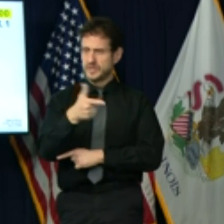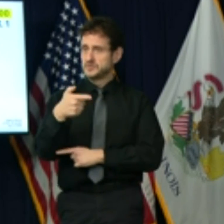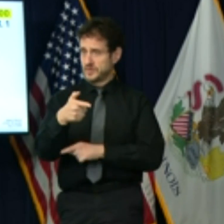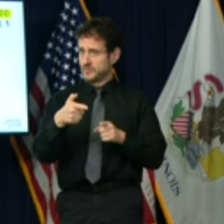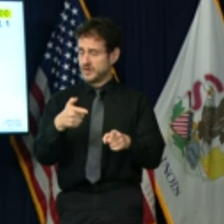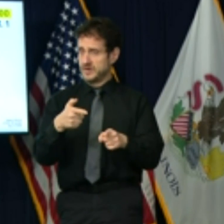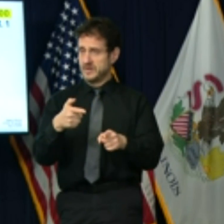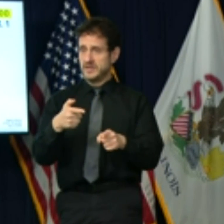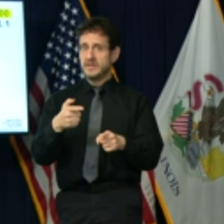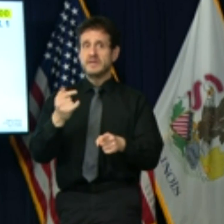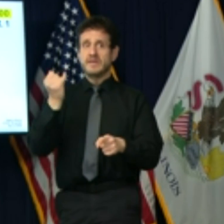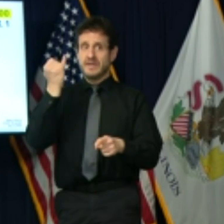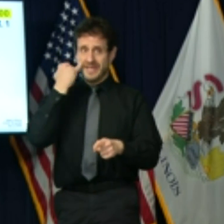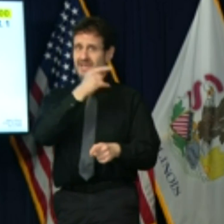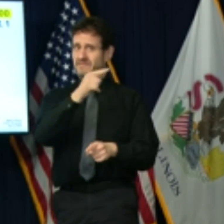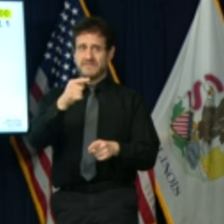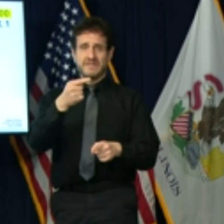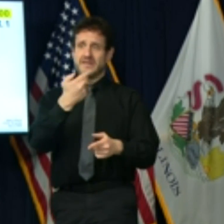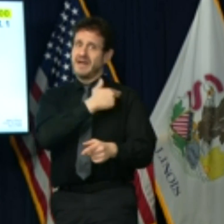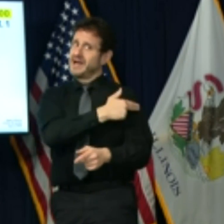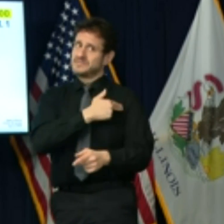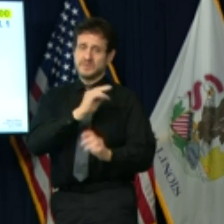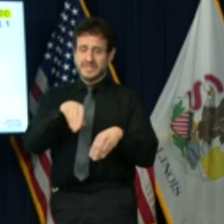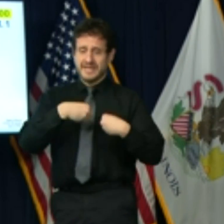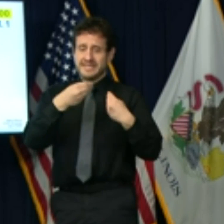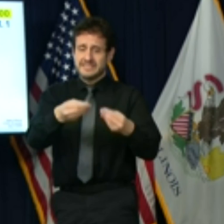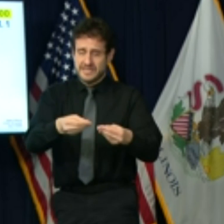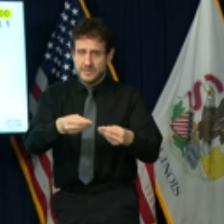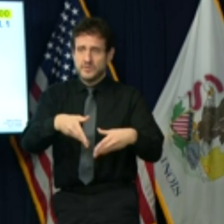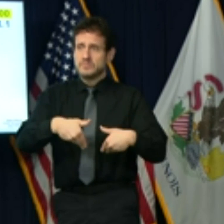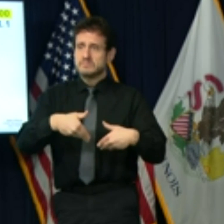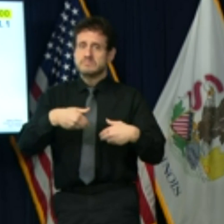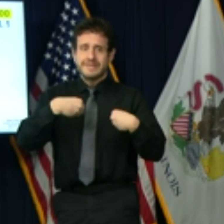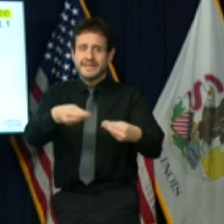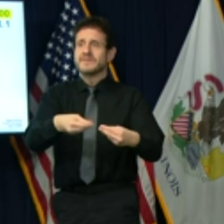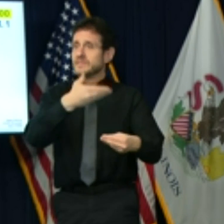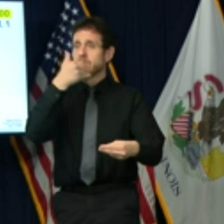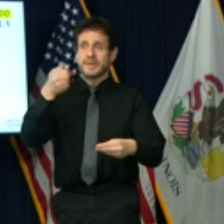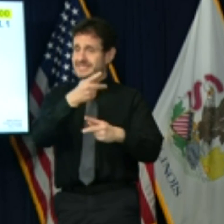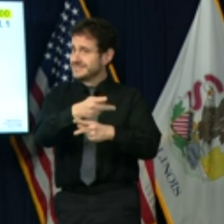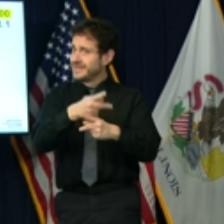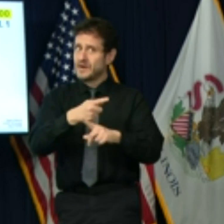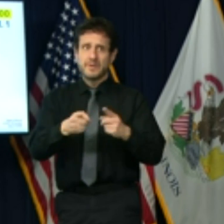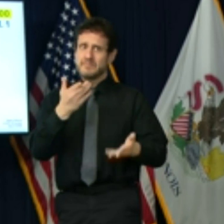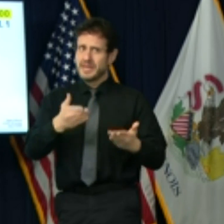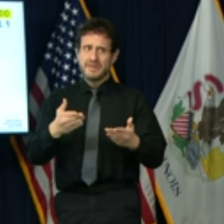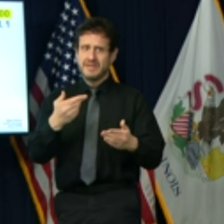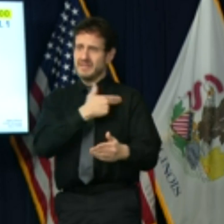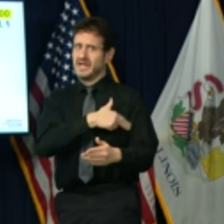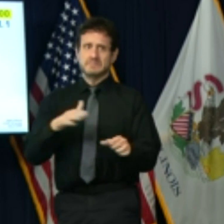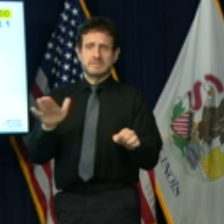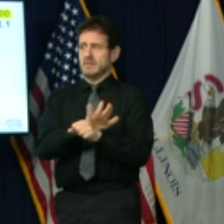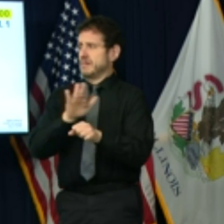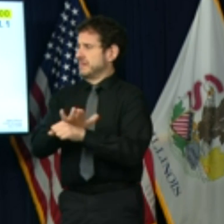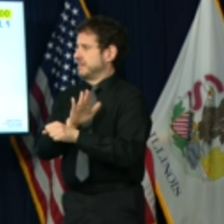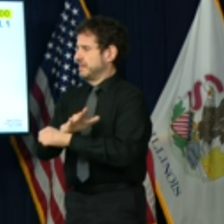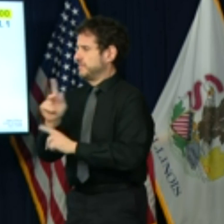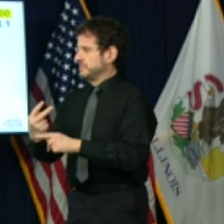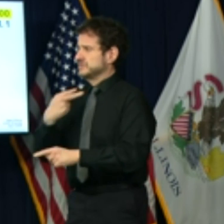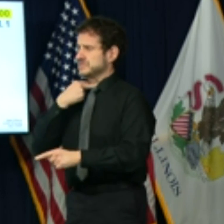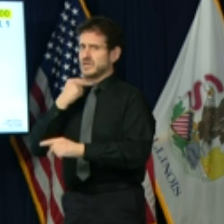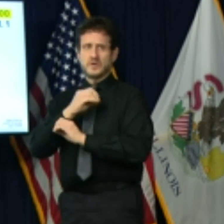Assuming hospitals are able to continue providing the optimal level of care. That is one to four